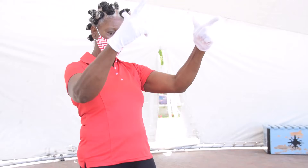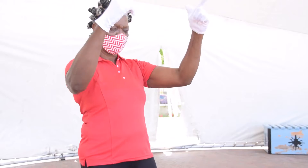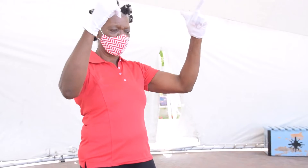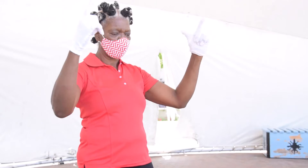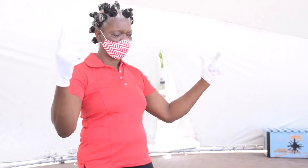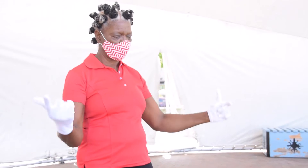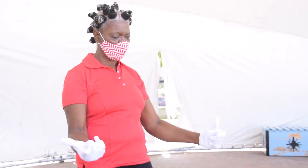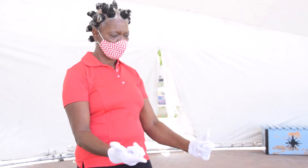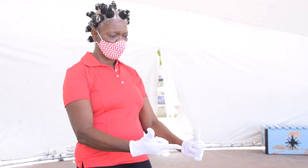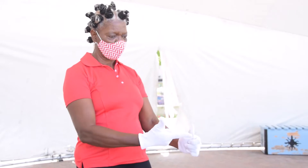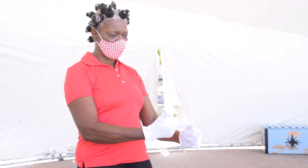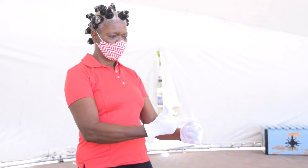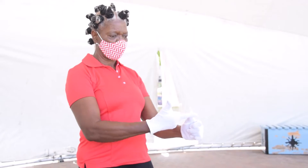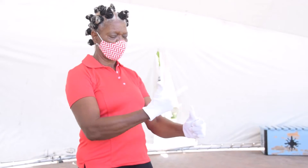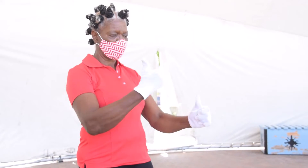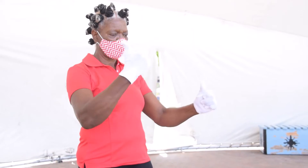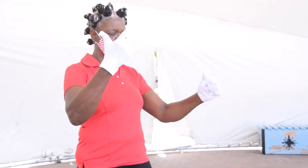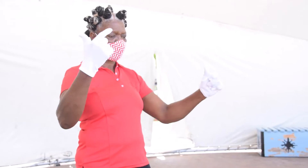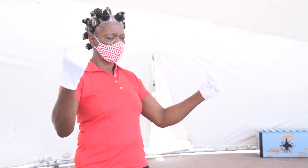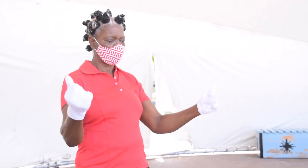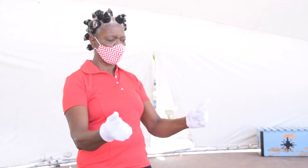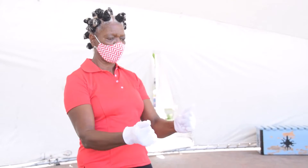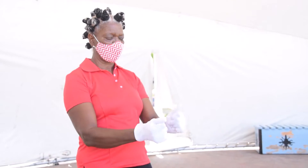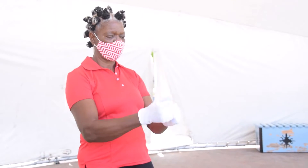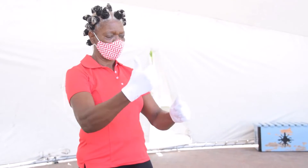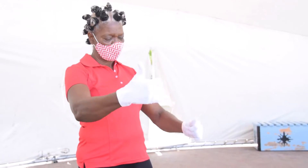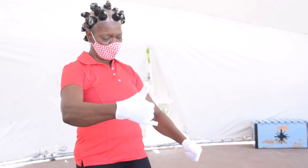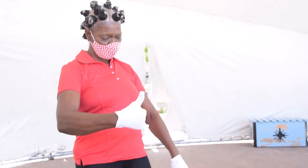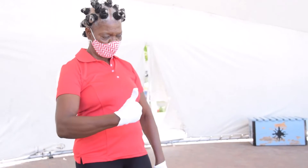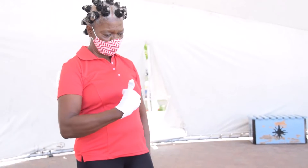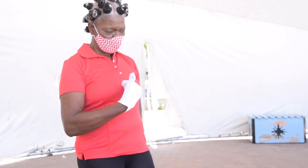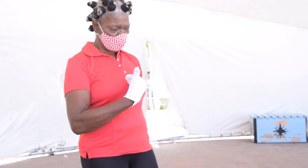it begin with me.